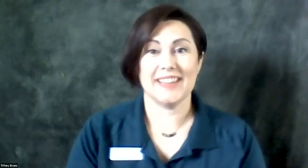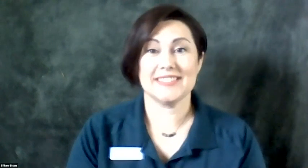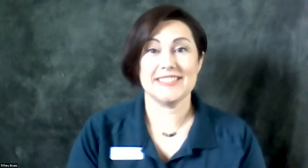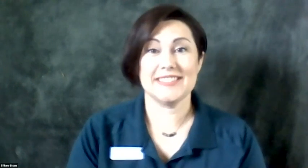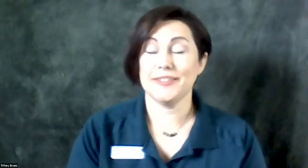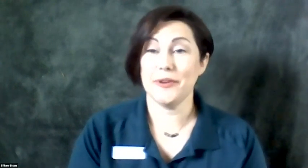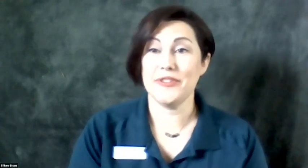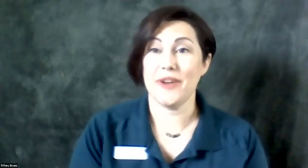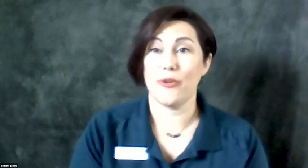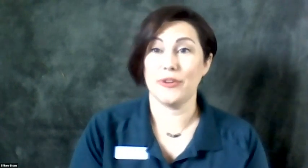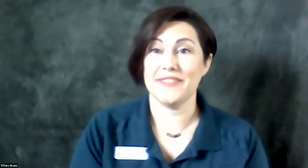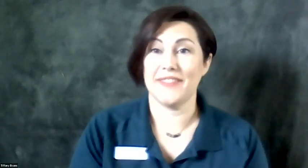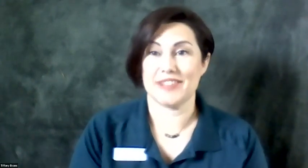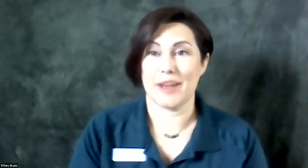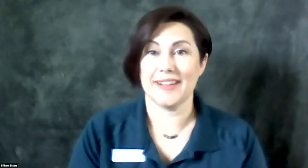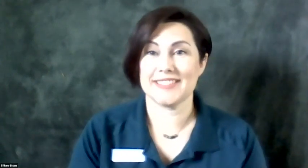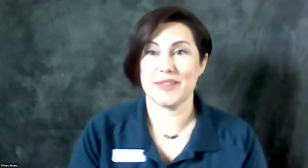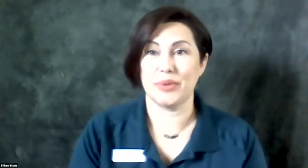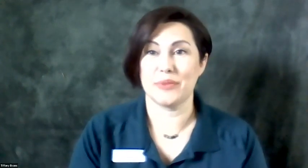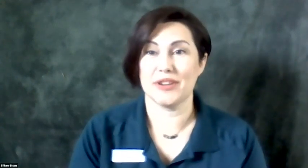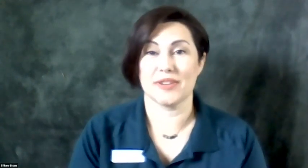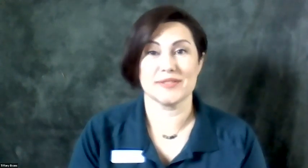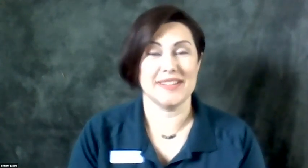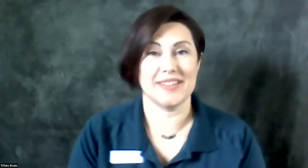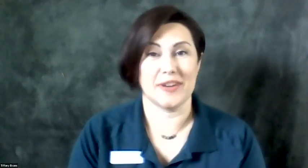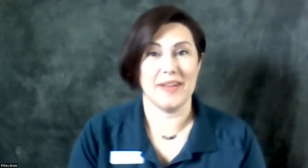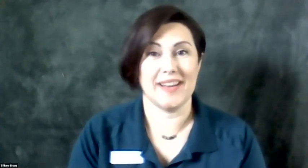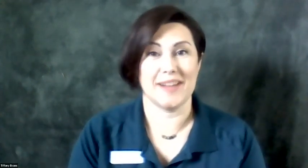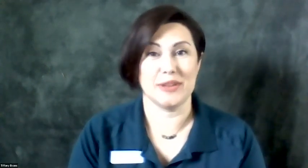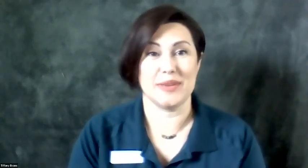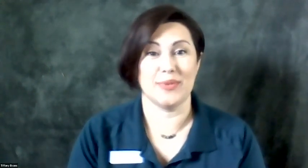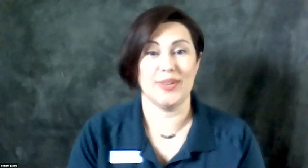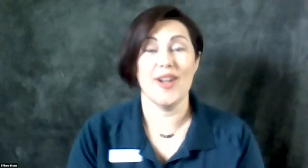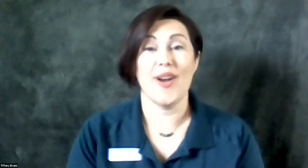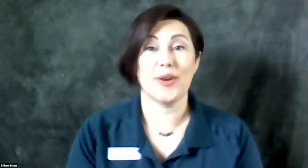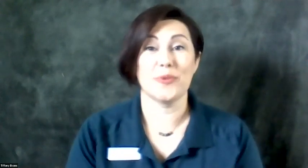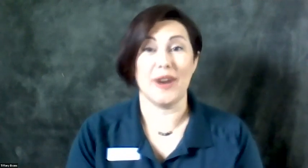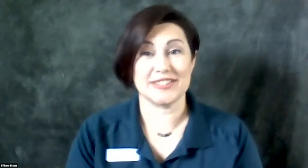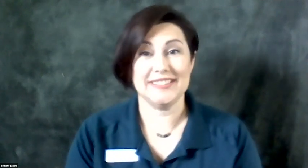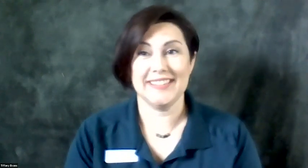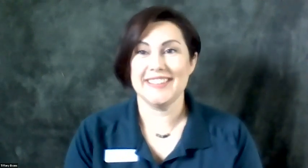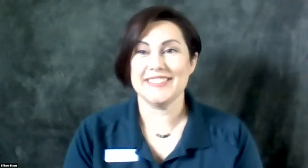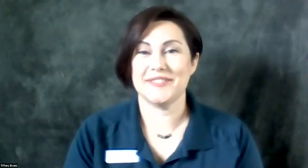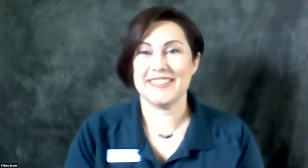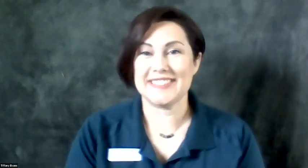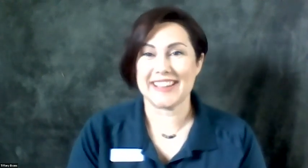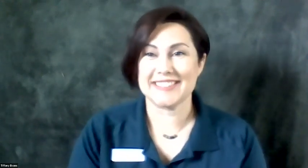see some of you have already found the chat box and put where you are zooming in from and how many people are watching so fantastic